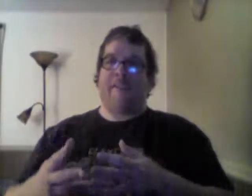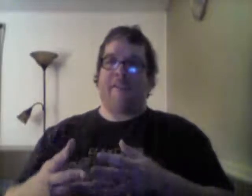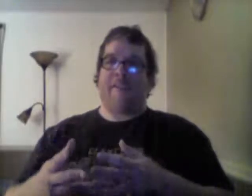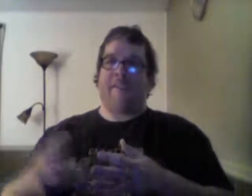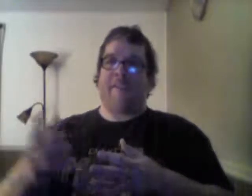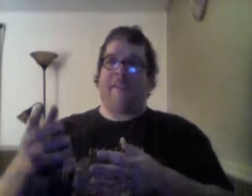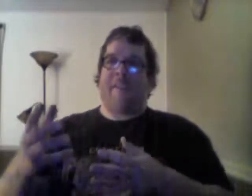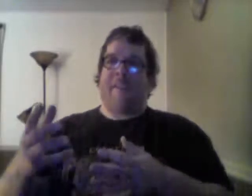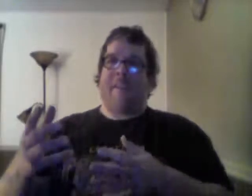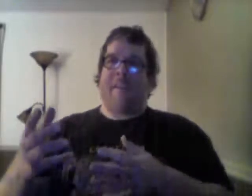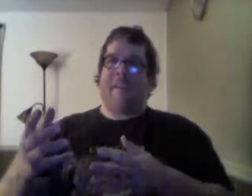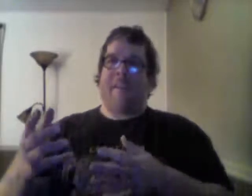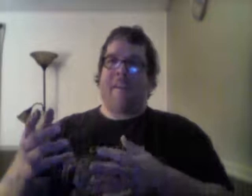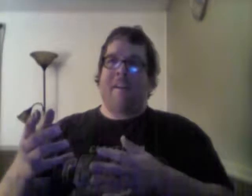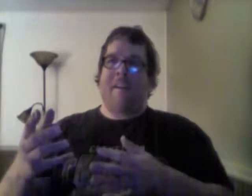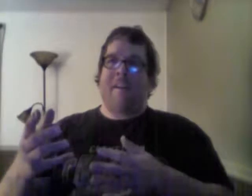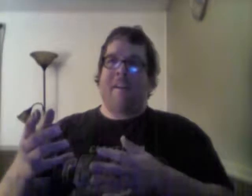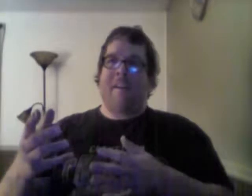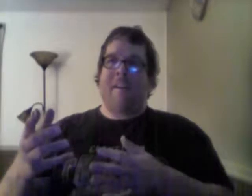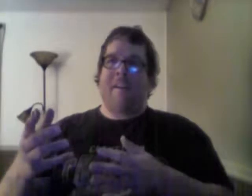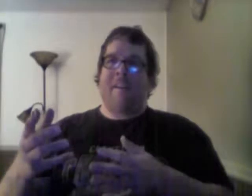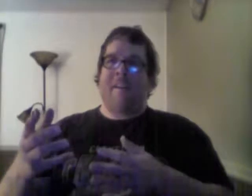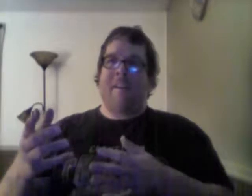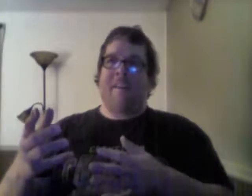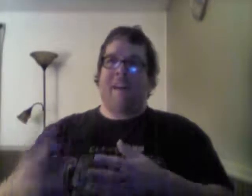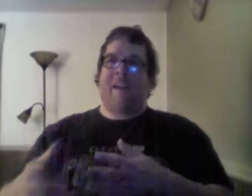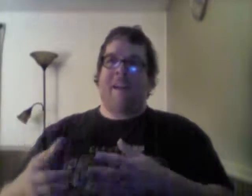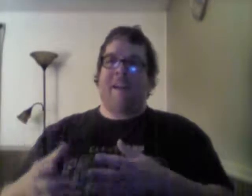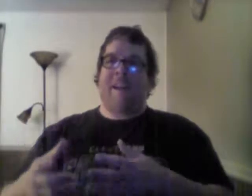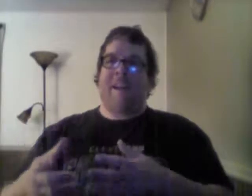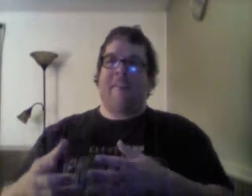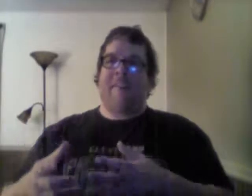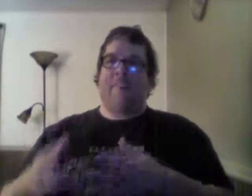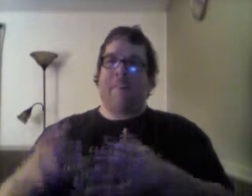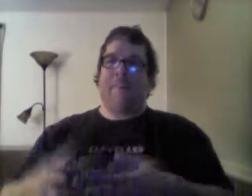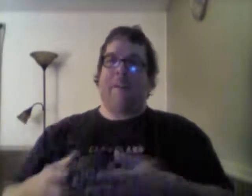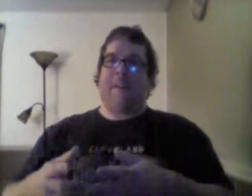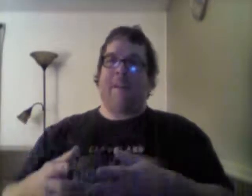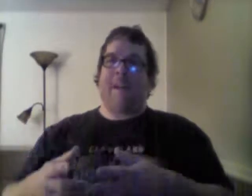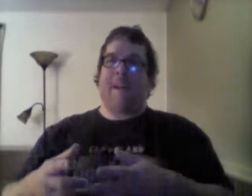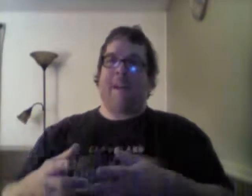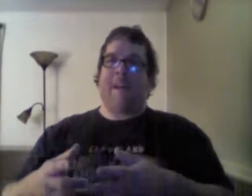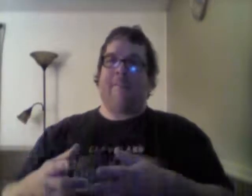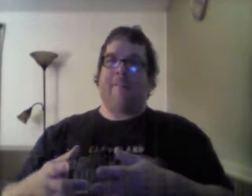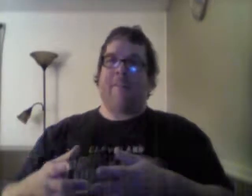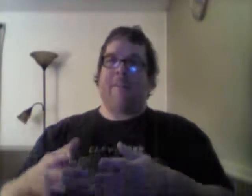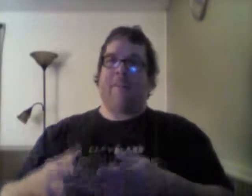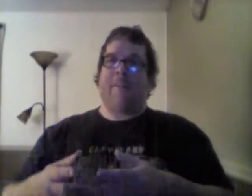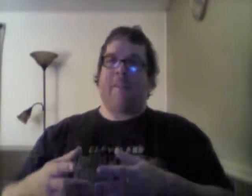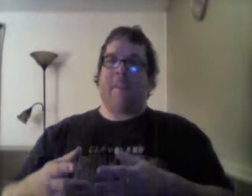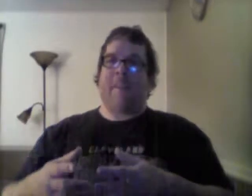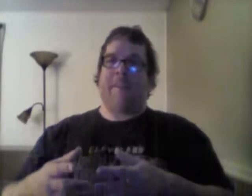her, uh, lie in a coffin and be buried alive for a whole night.